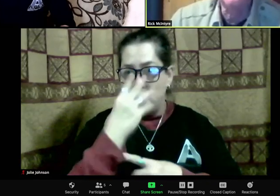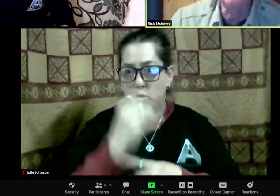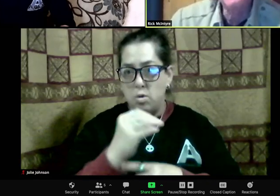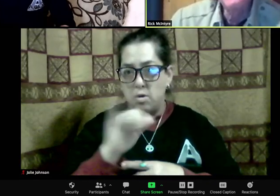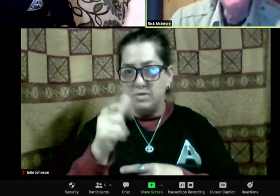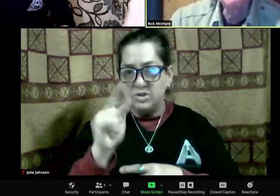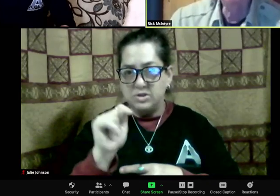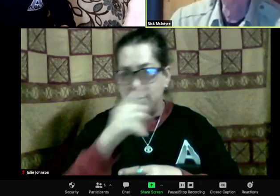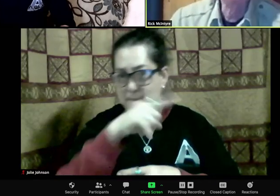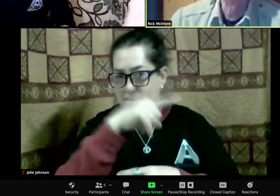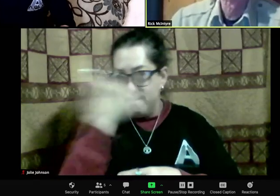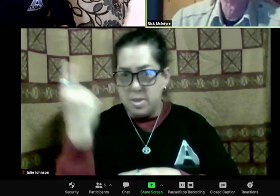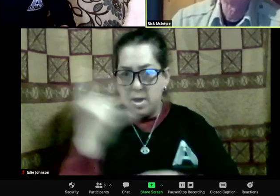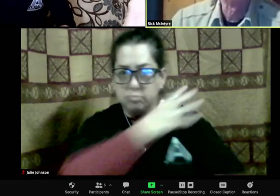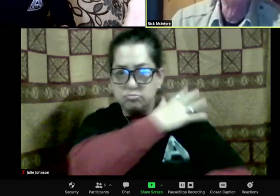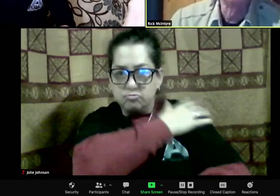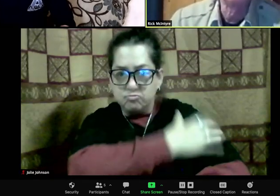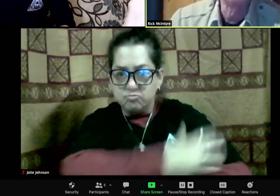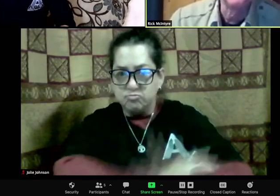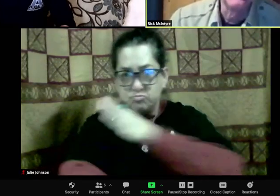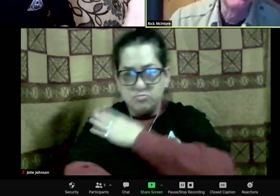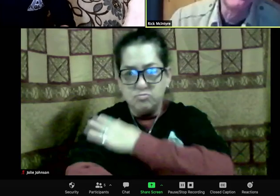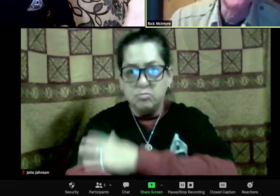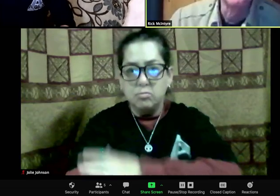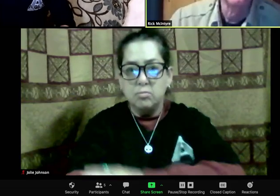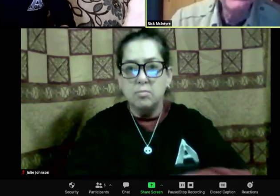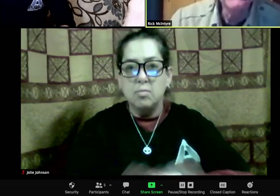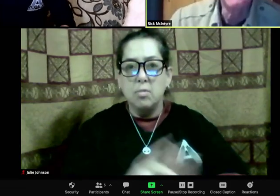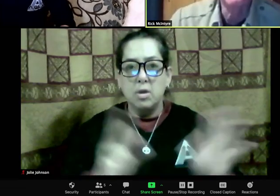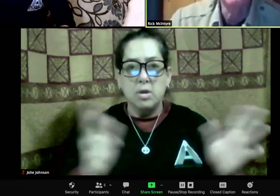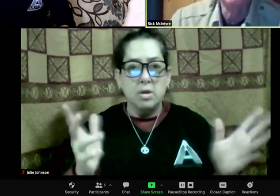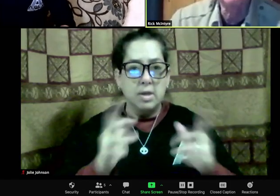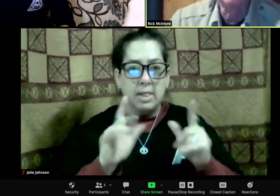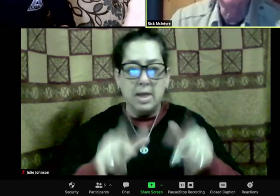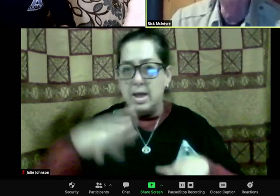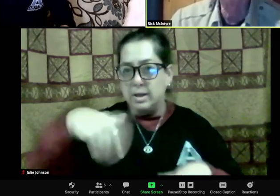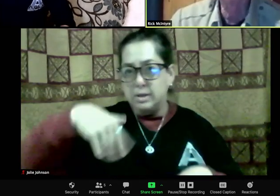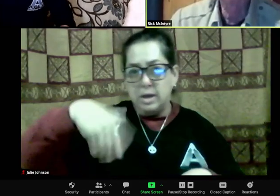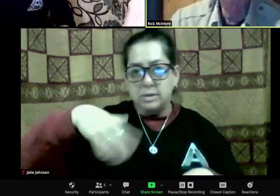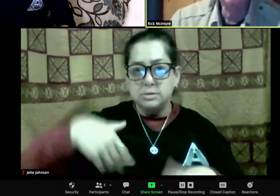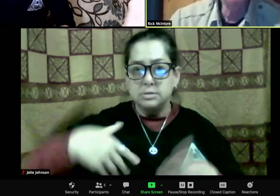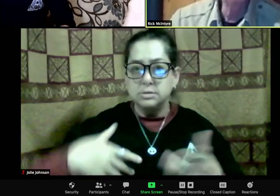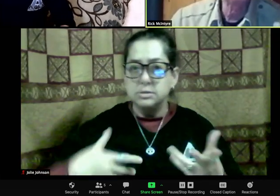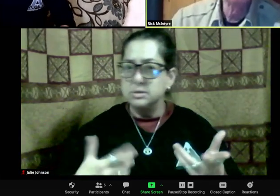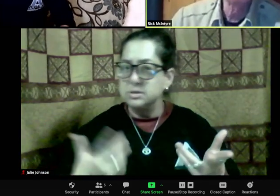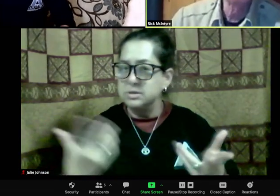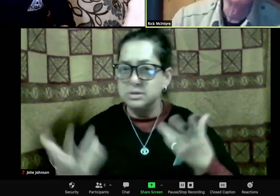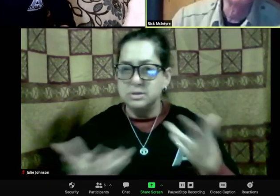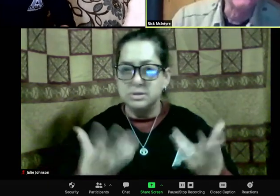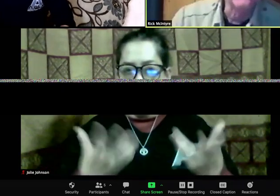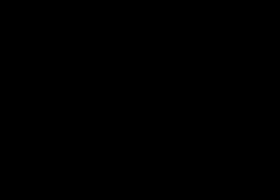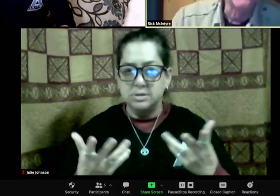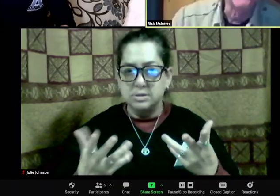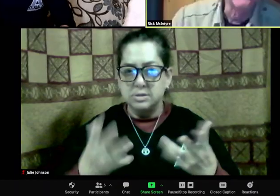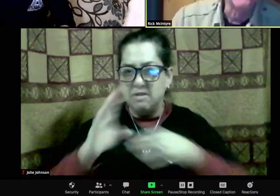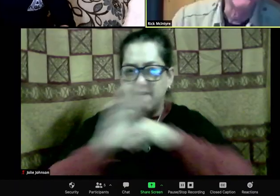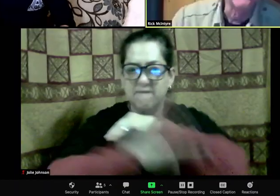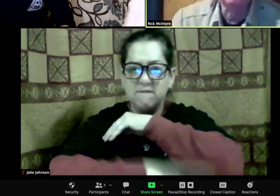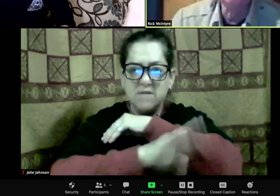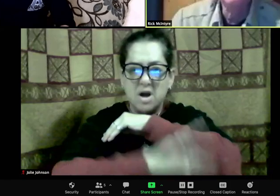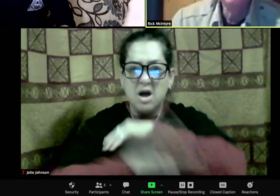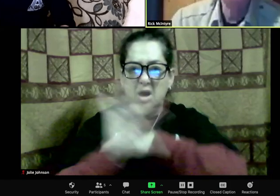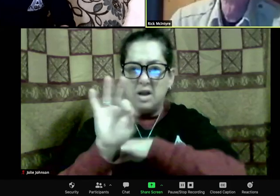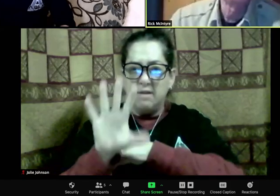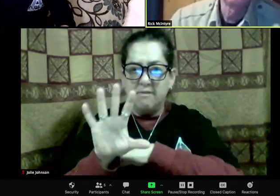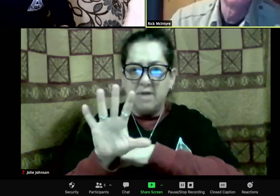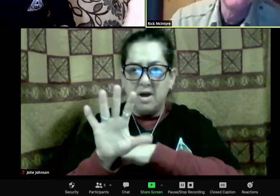very inexperienced, somehow was able to learn how to hunt for herself well enough that she survived well. And those of